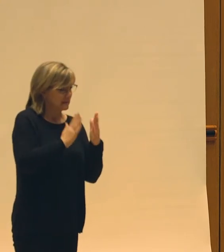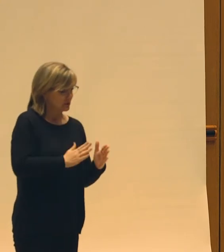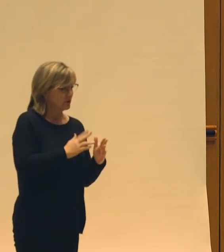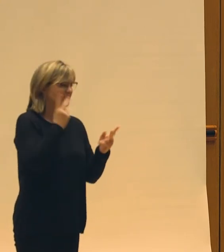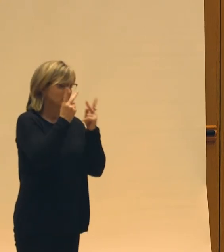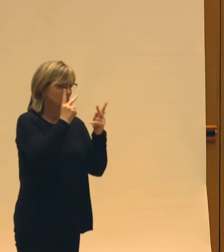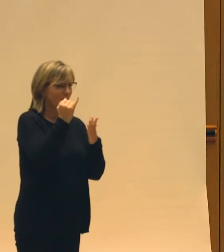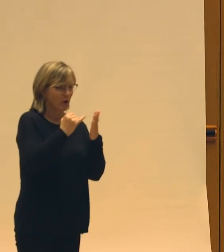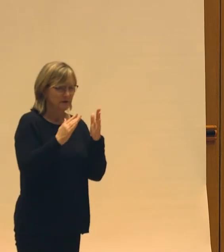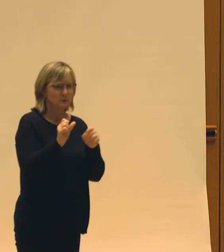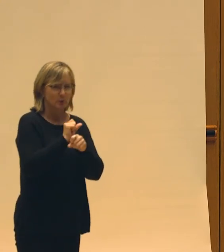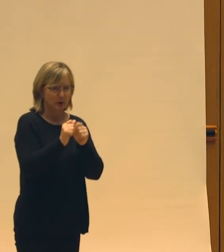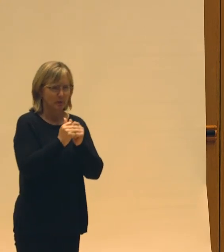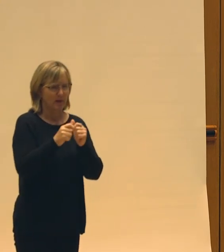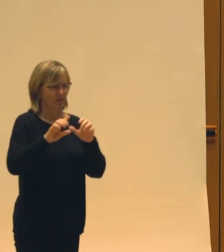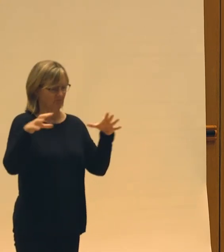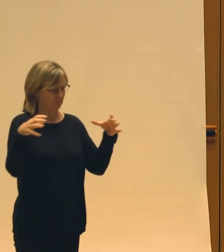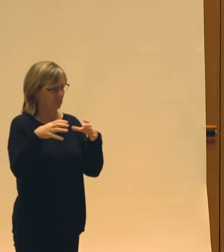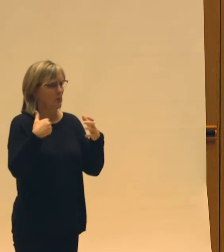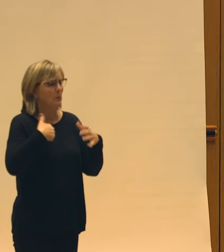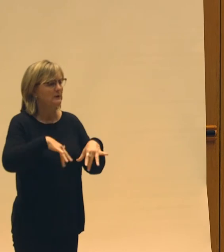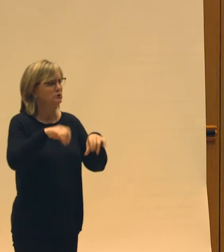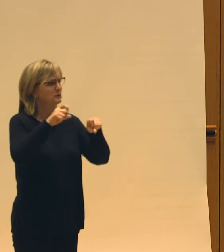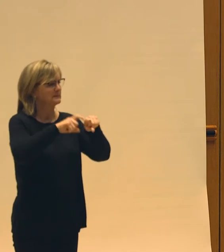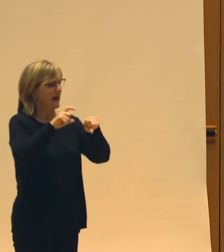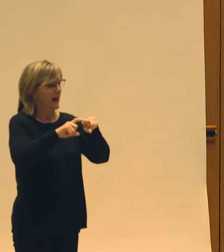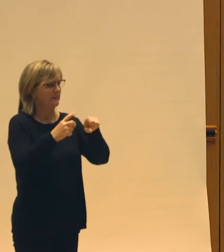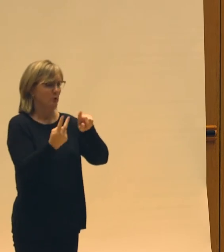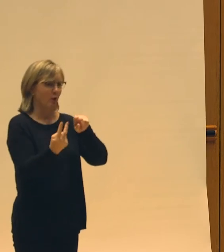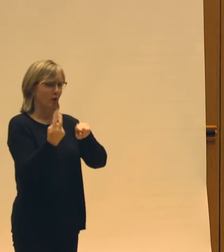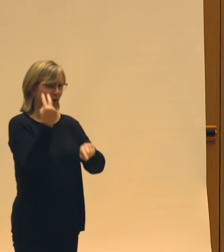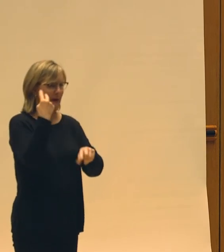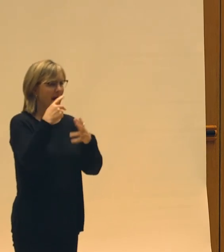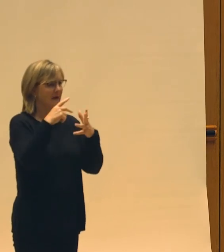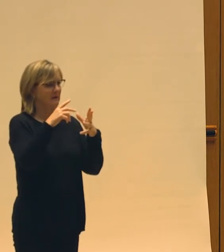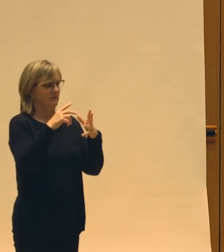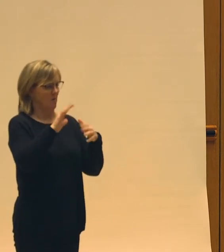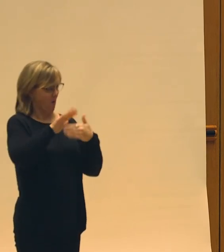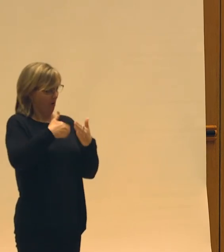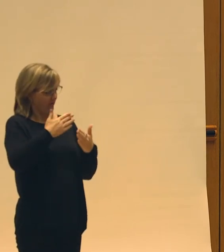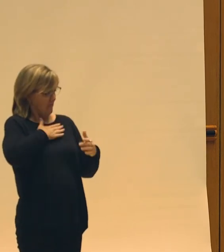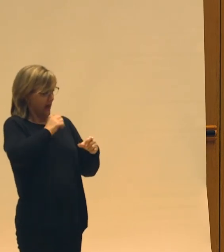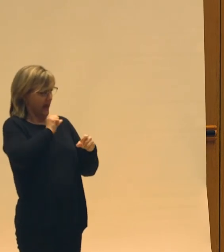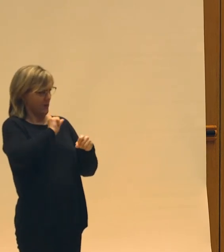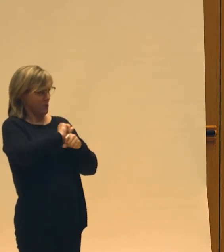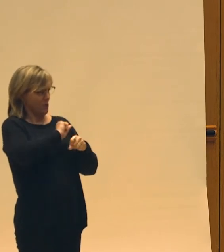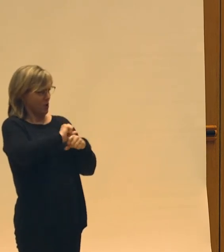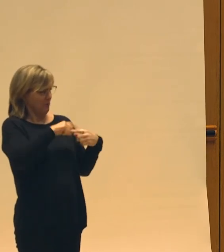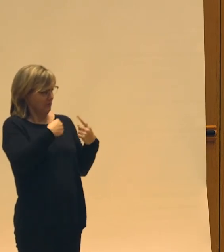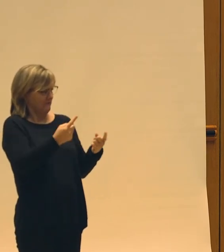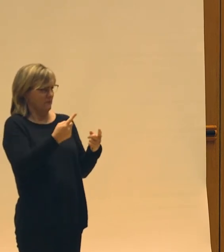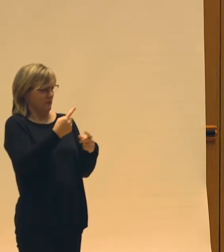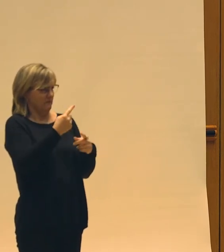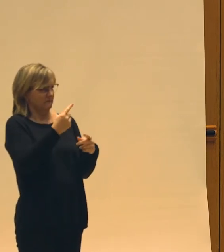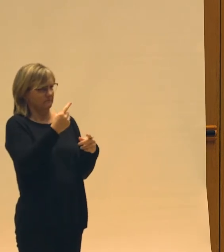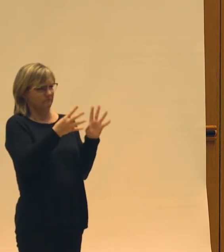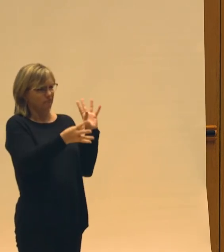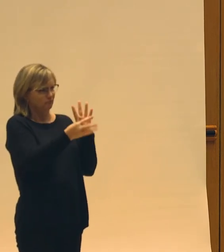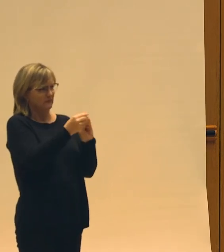and we took time to look back at the body of my work over 15 years,